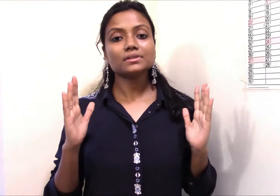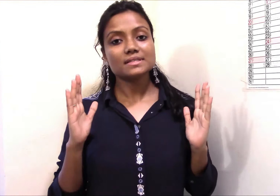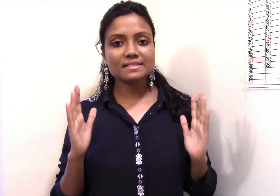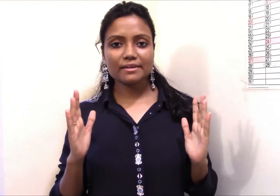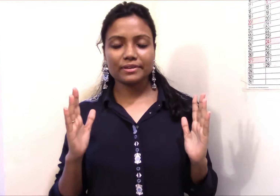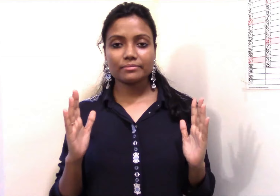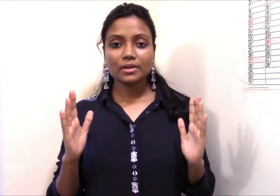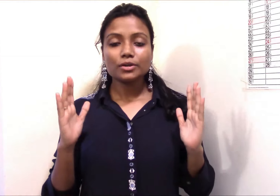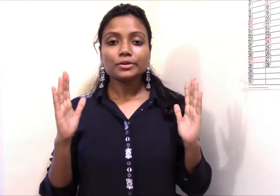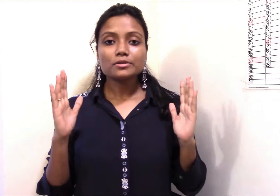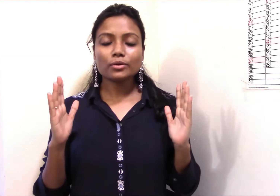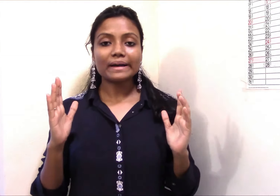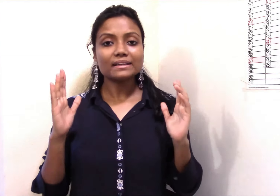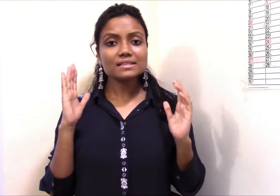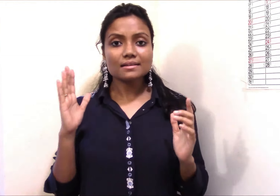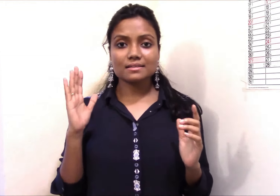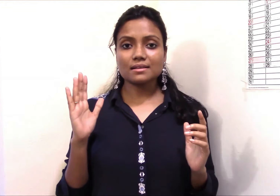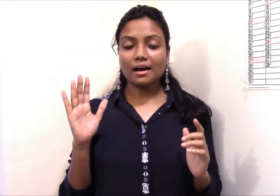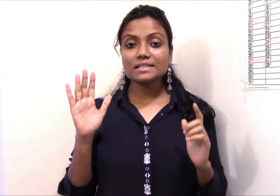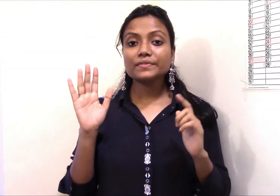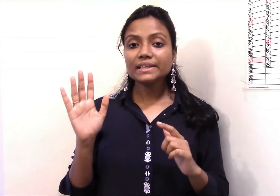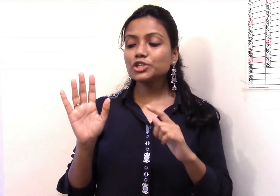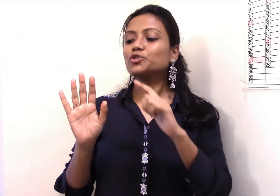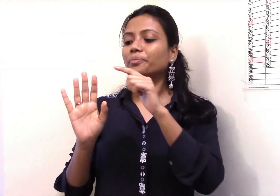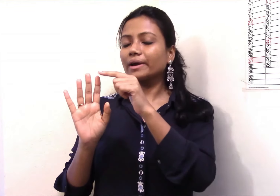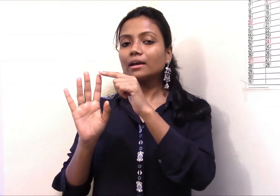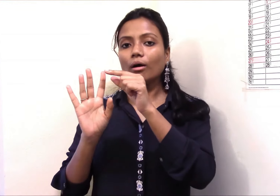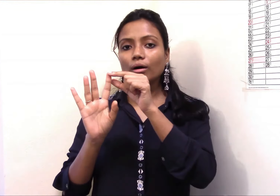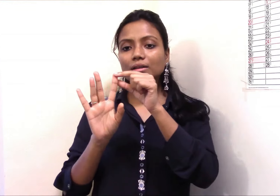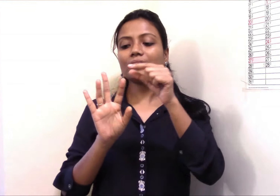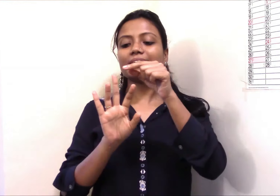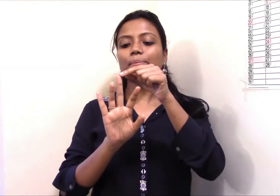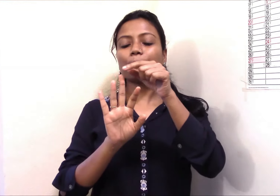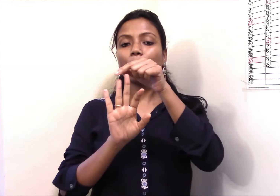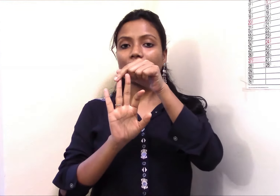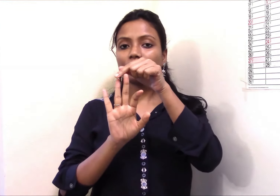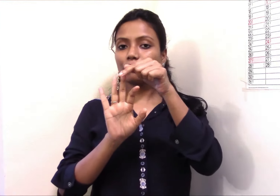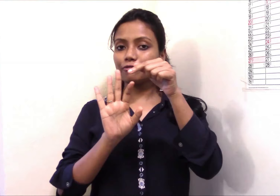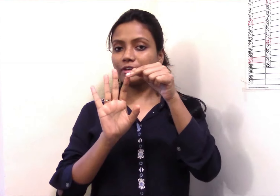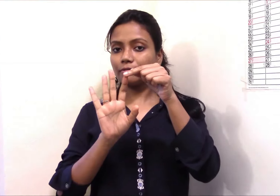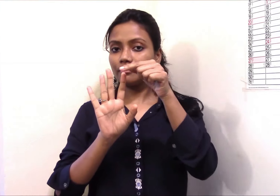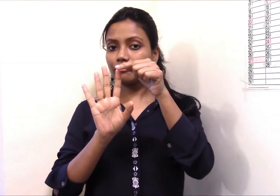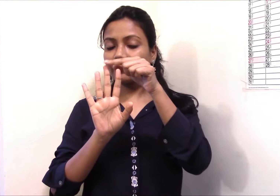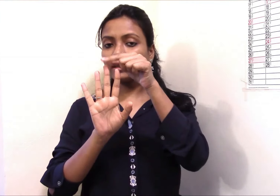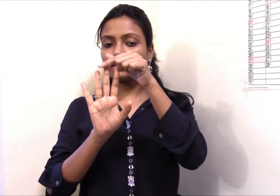seven. So in this exercise, we need to bring all the tip point of the finger